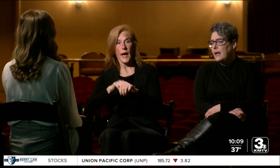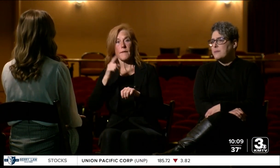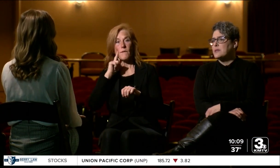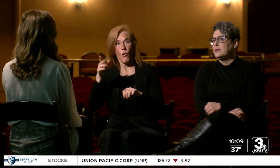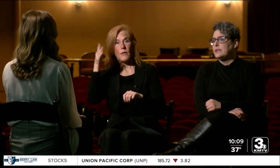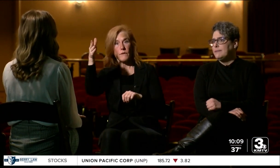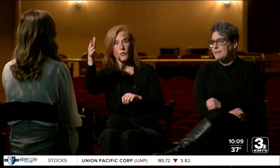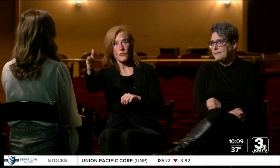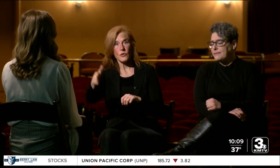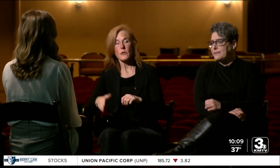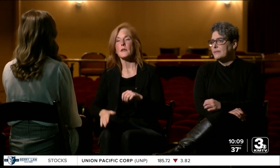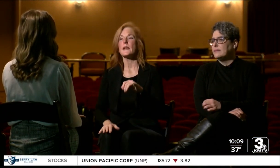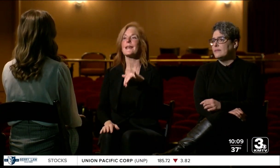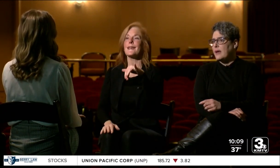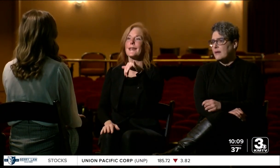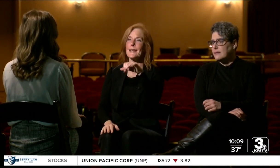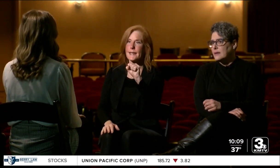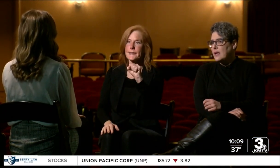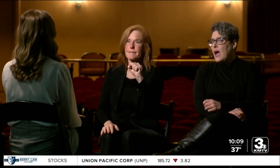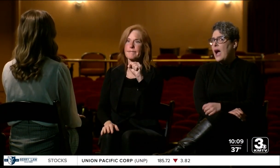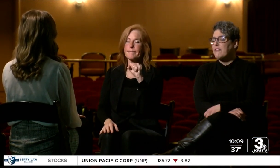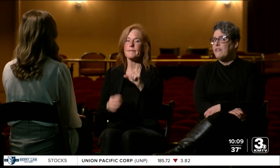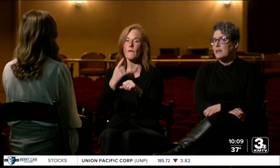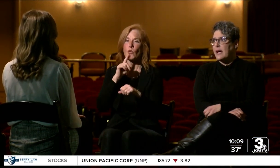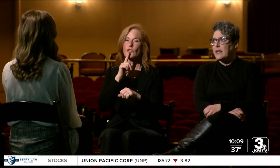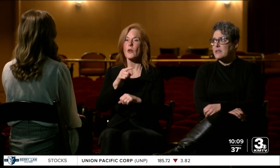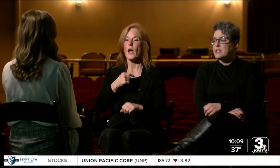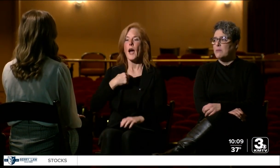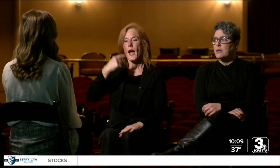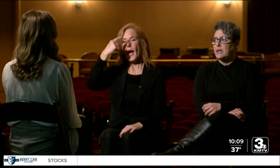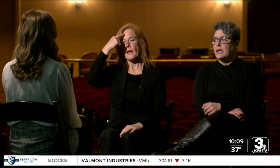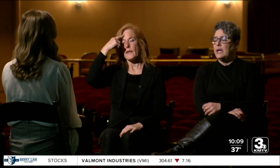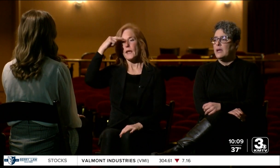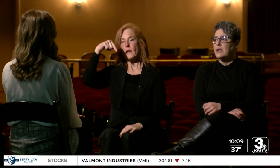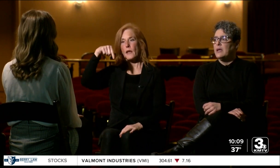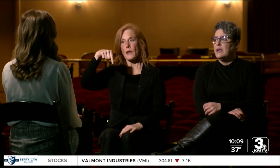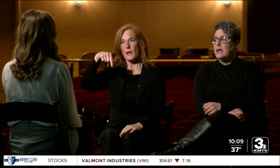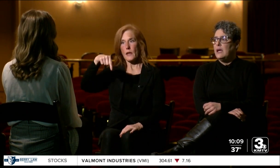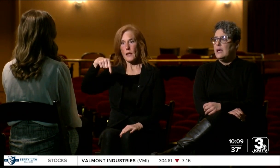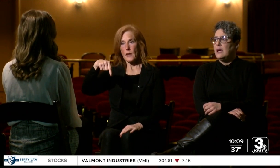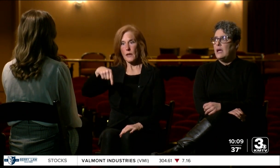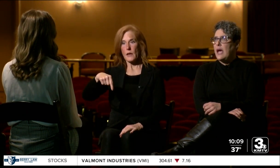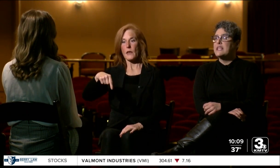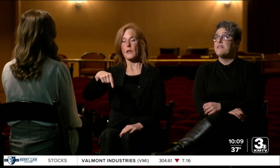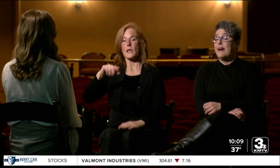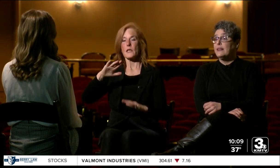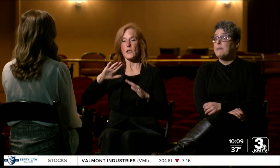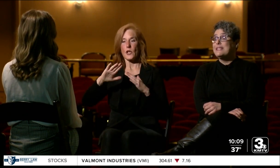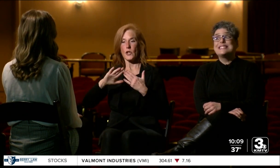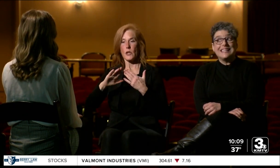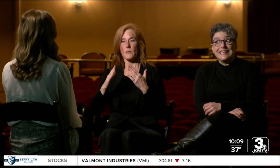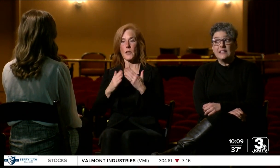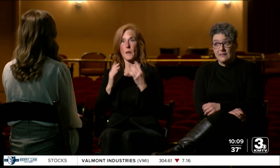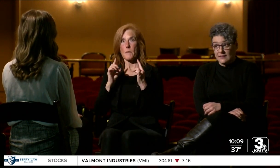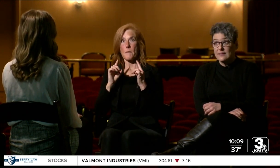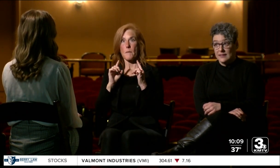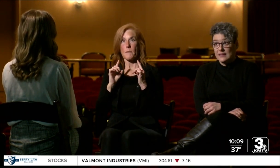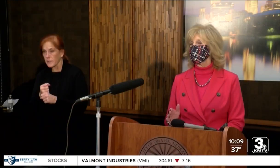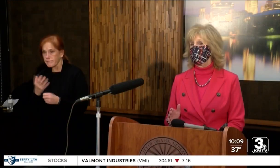more historic than the rest. I feel like this community has finally been seen. We